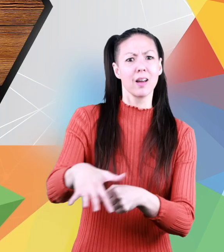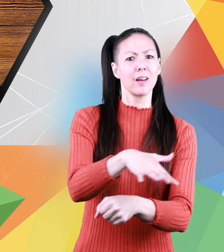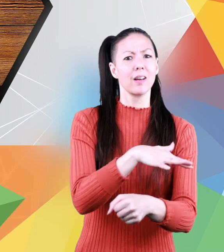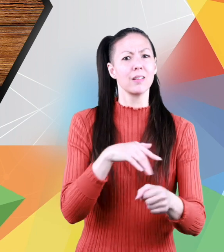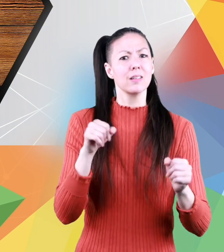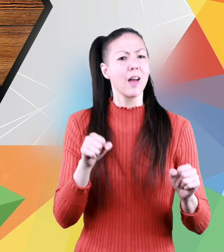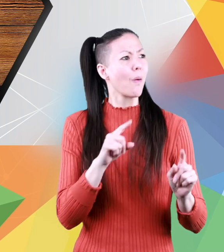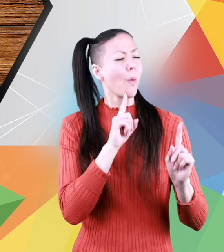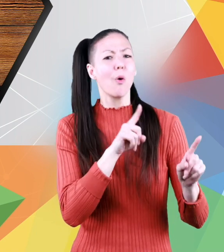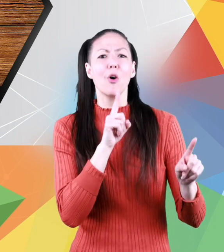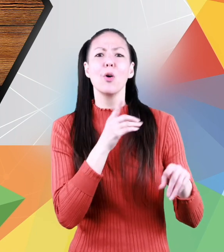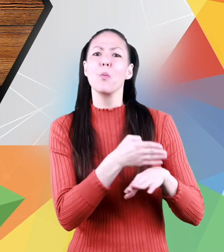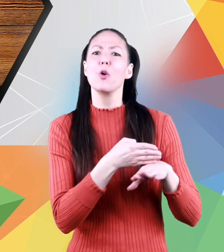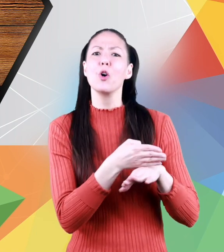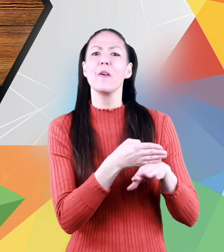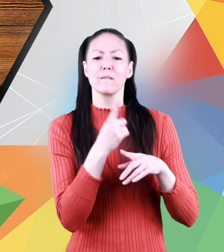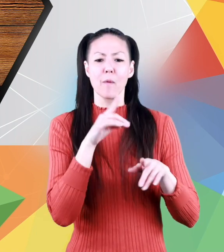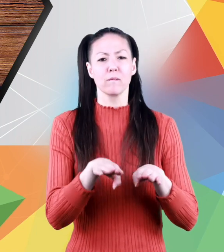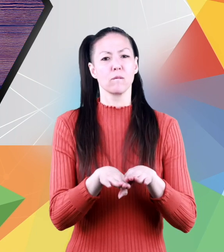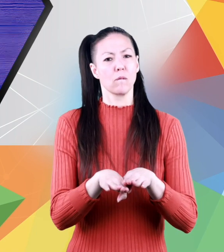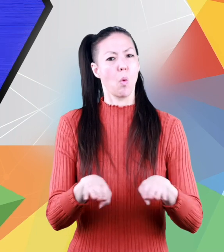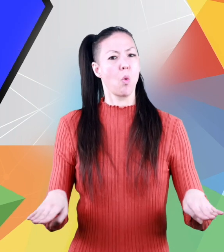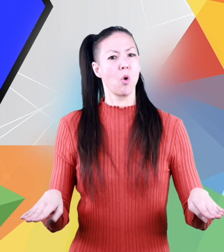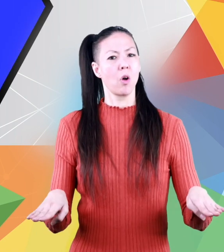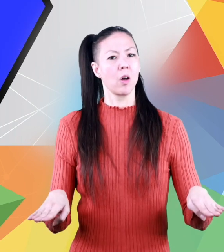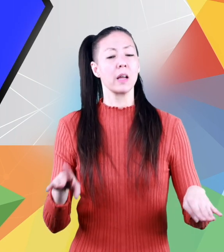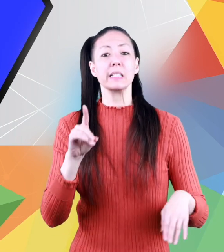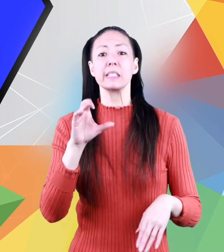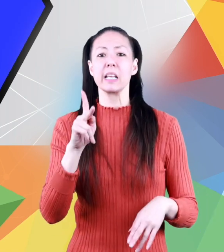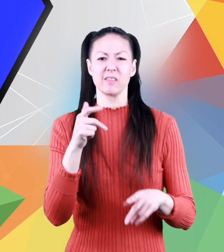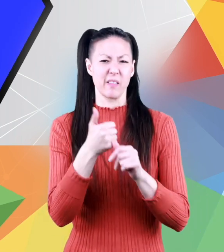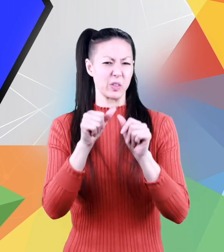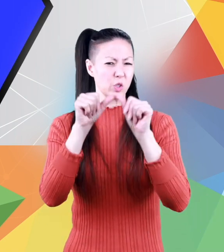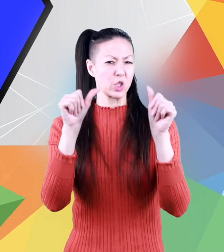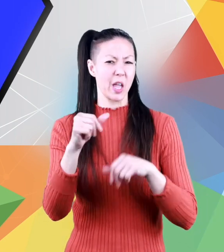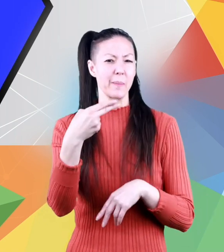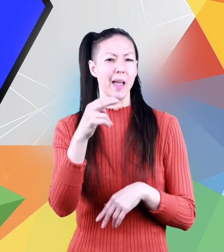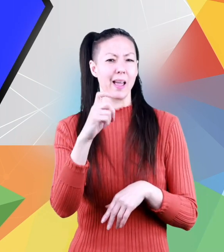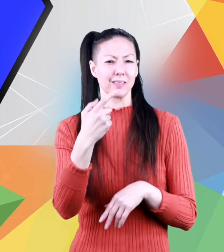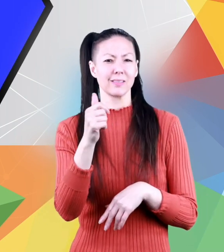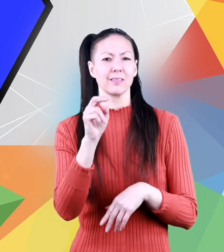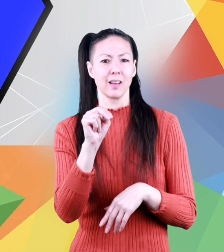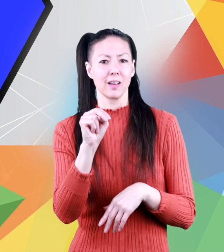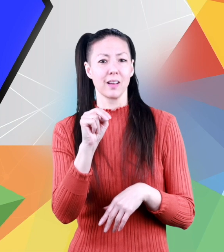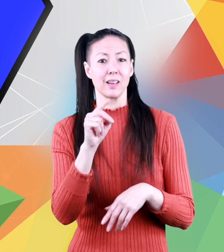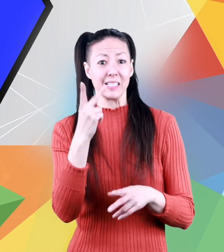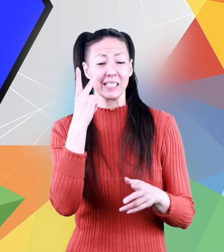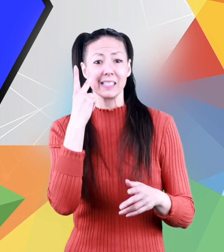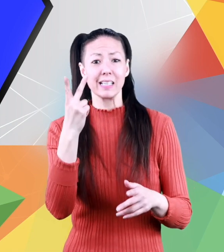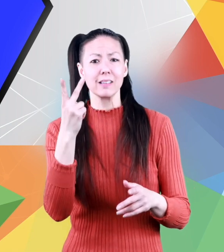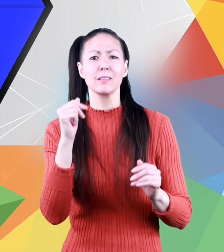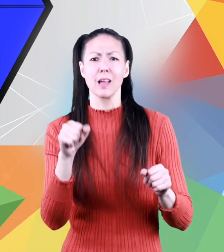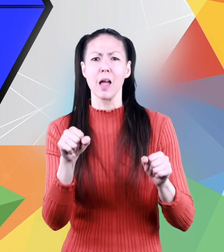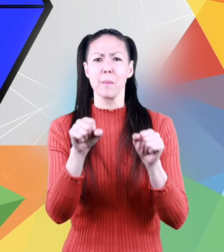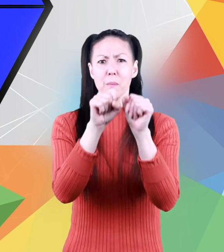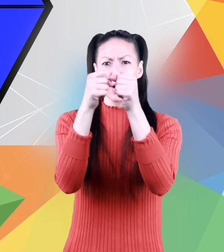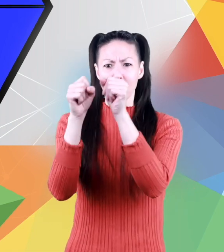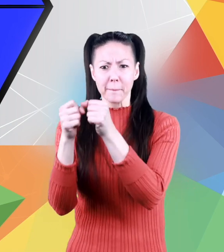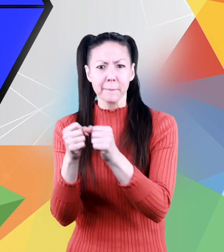so she can order the wood for the floor the deck is in the shape of a hexagon but as you can see it can be broken